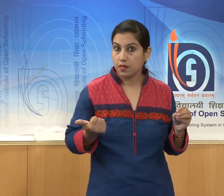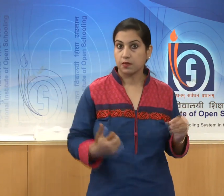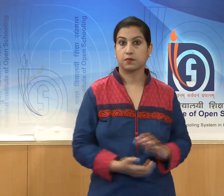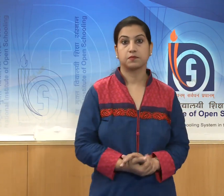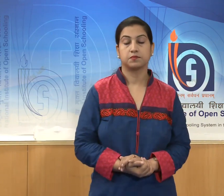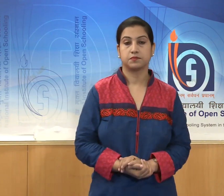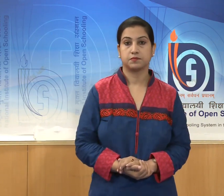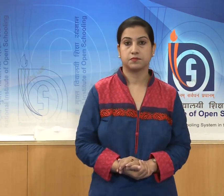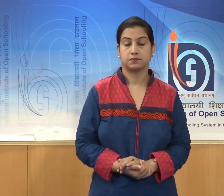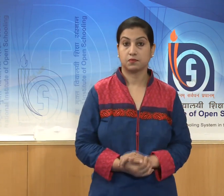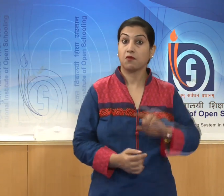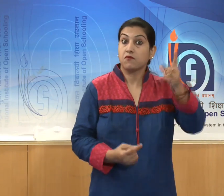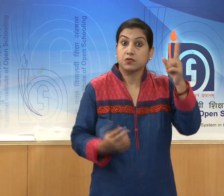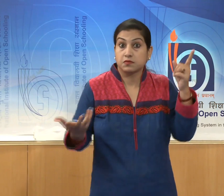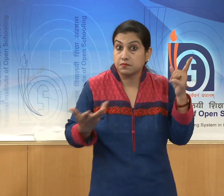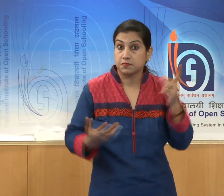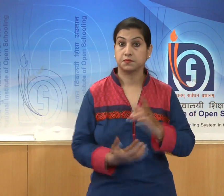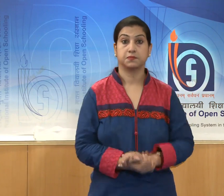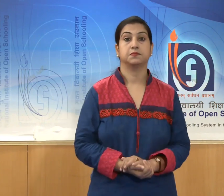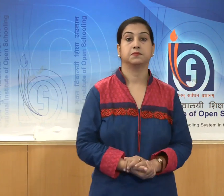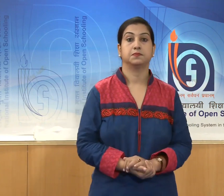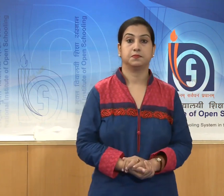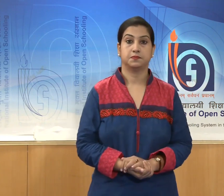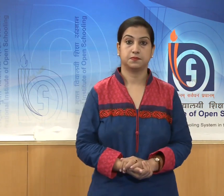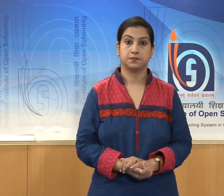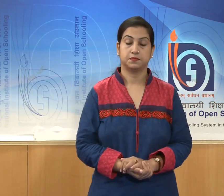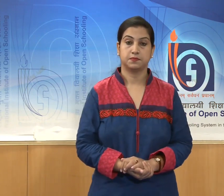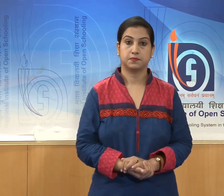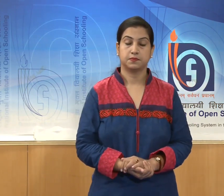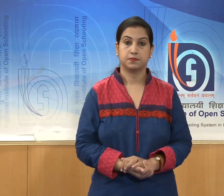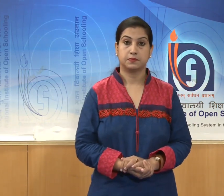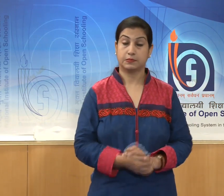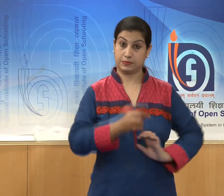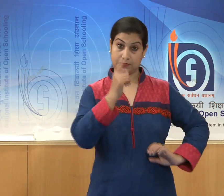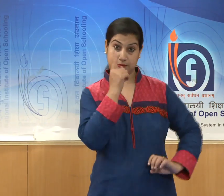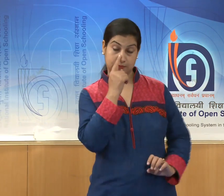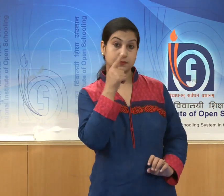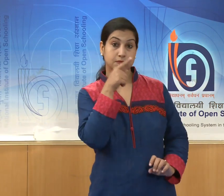First of all, while she has been shown